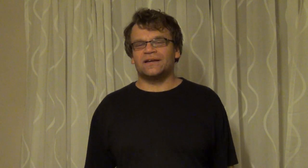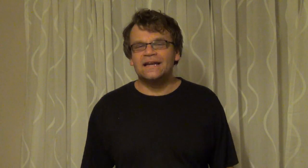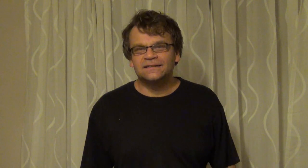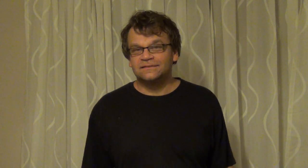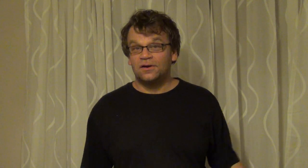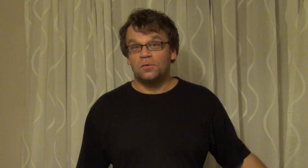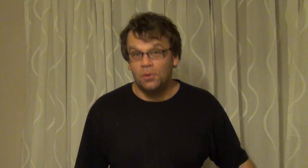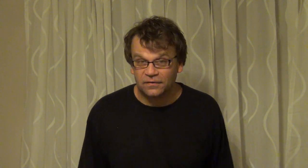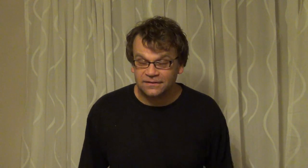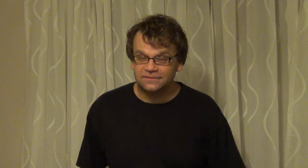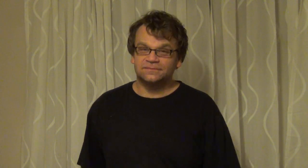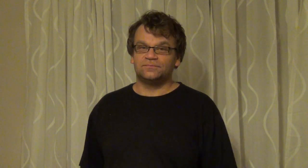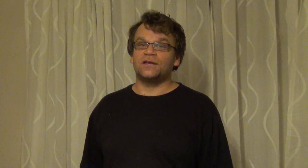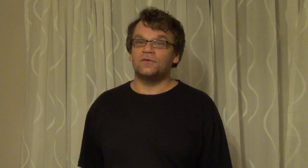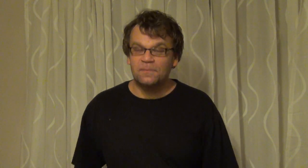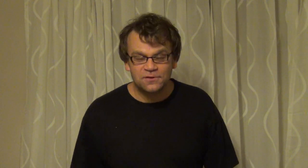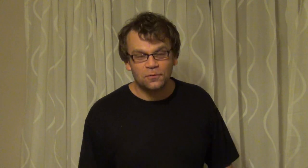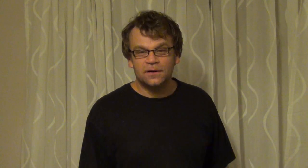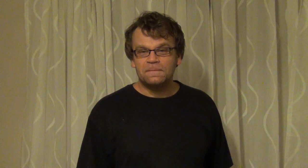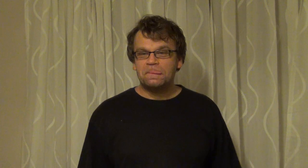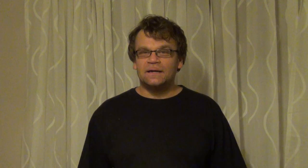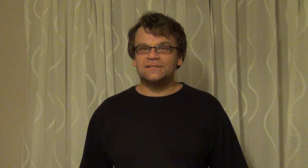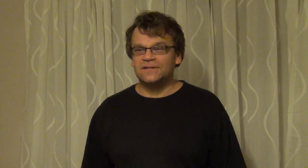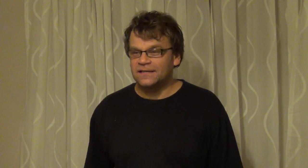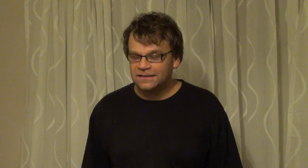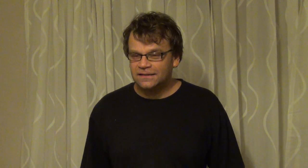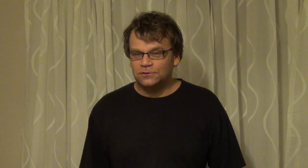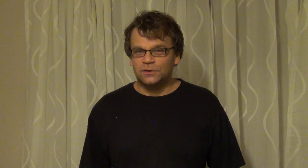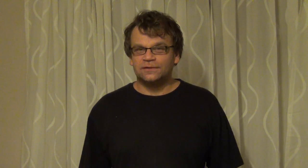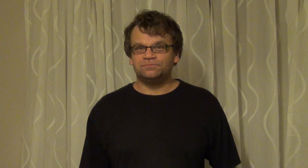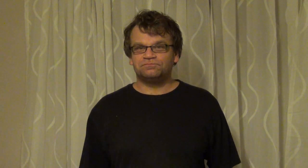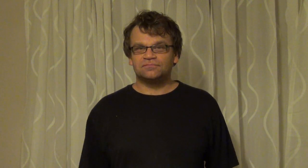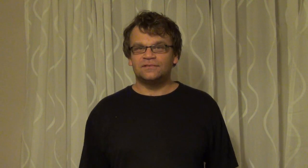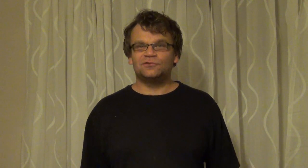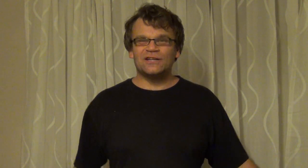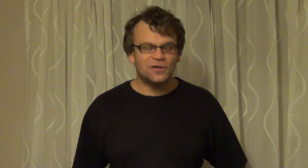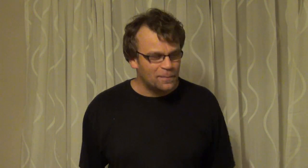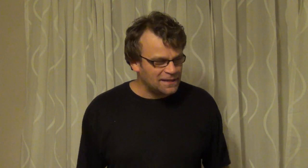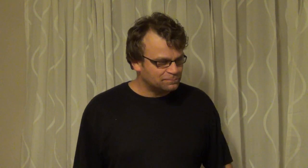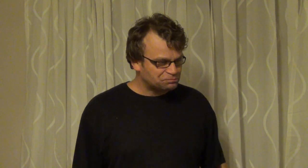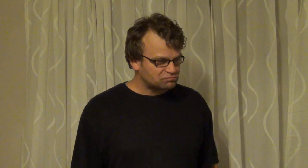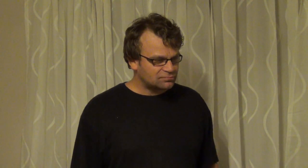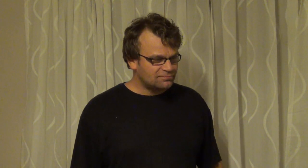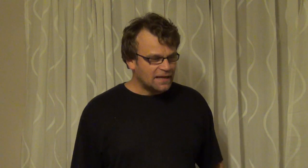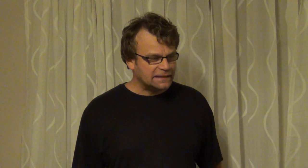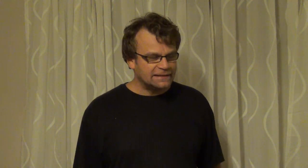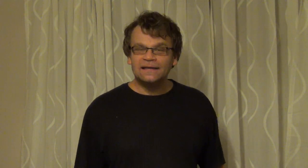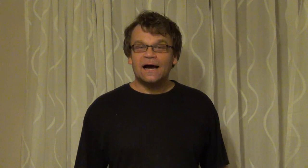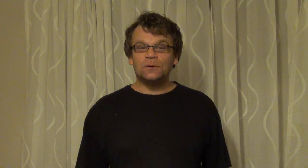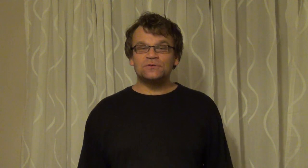again perfect thank you very much for listening to the tragic comedy and I hope to